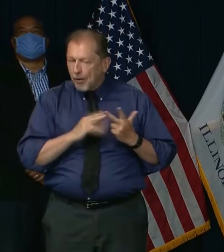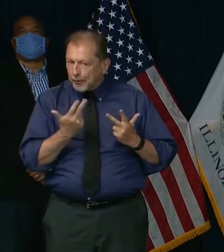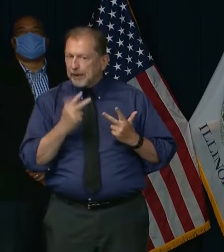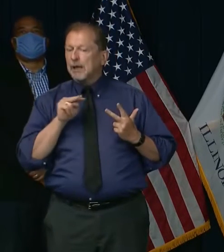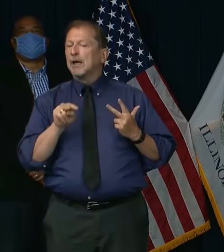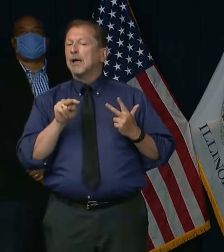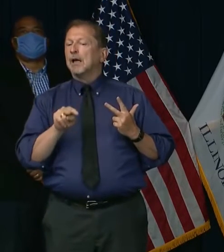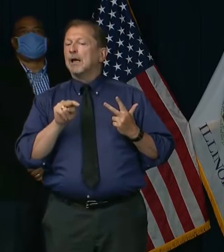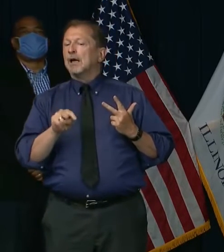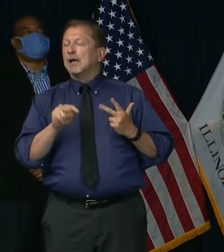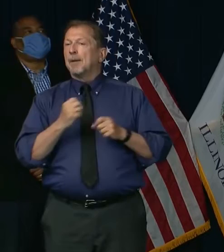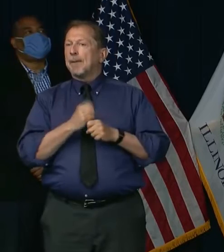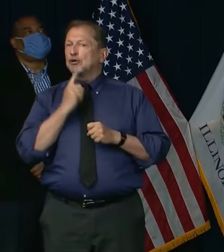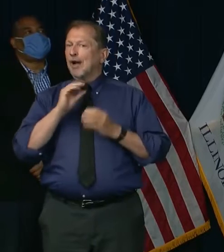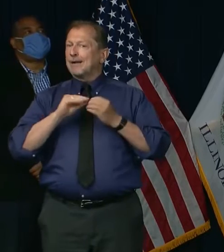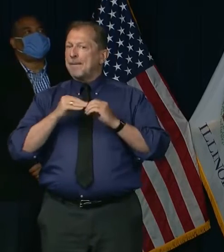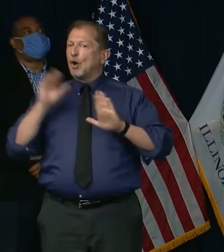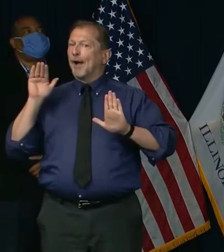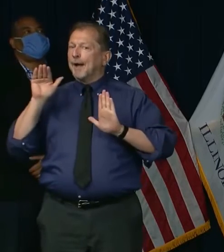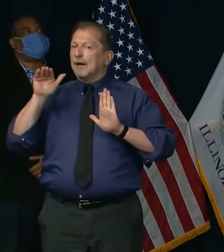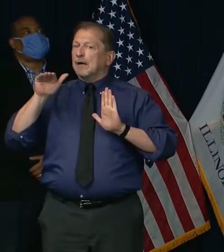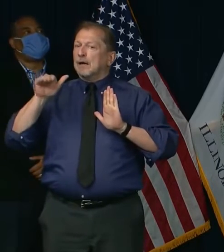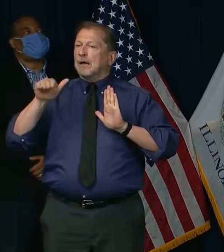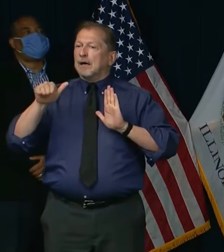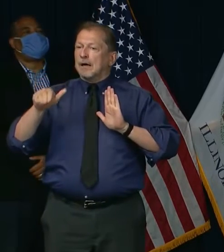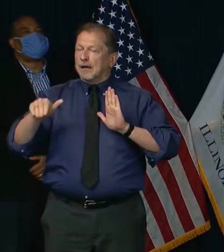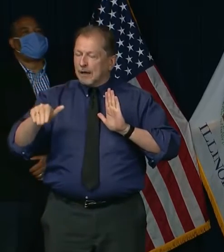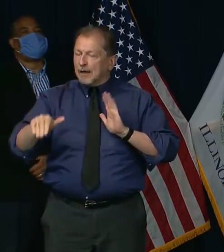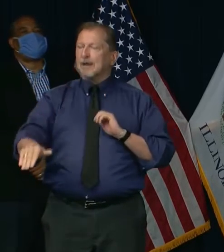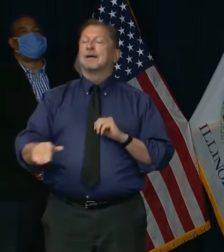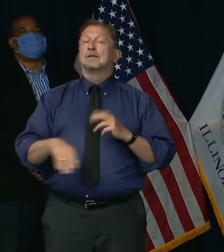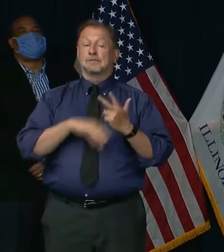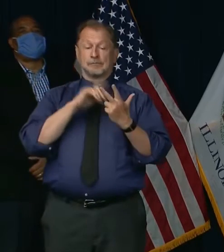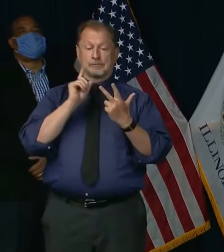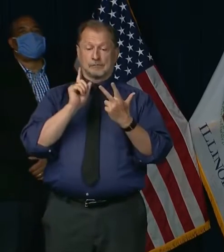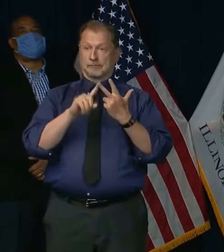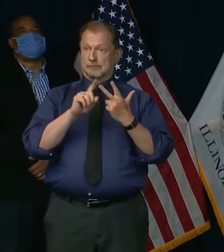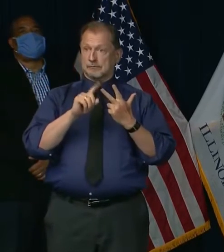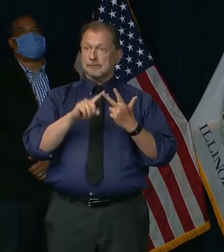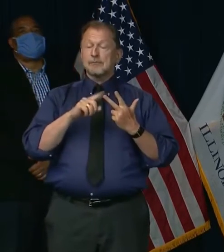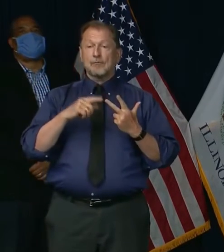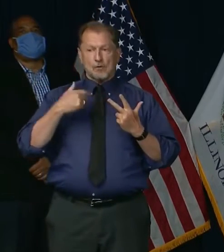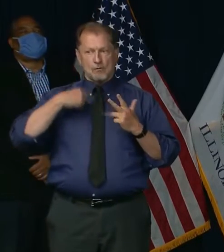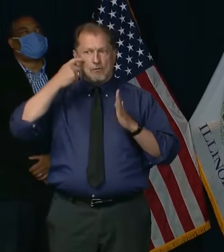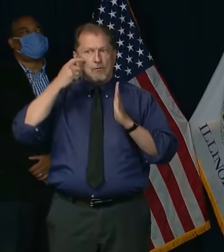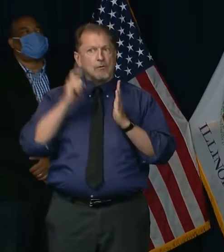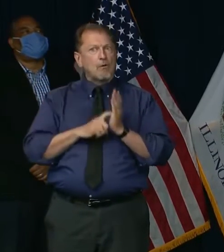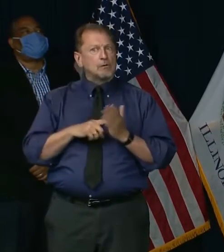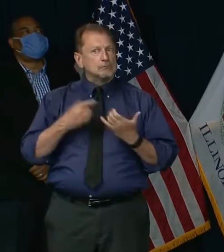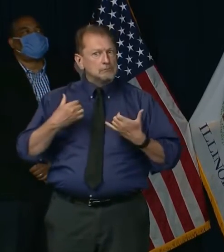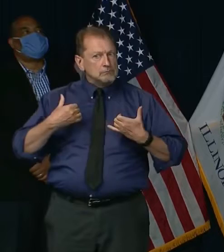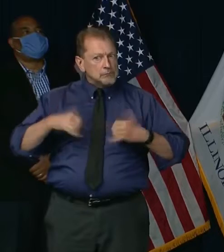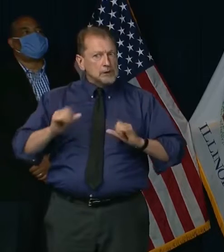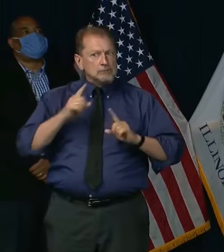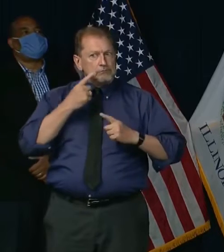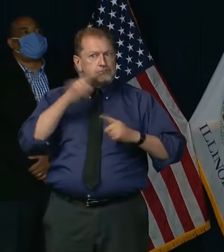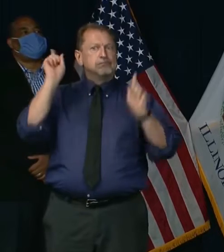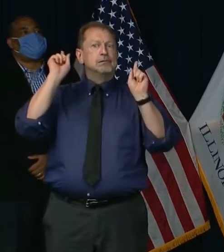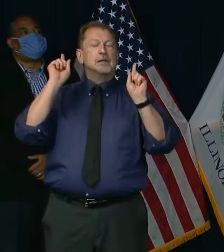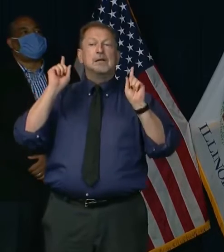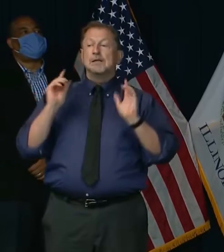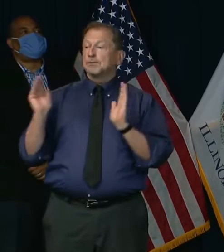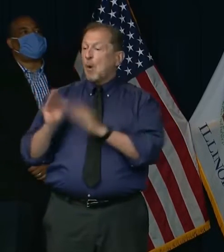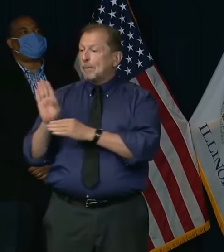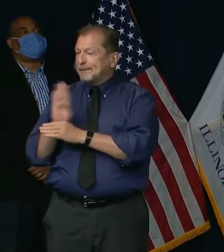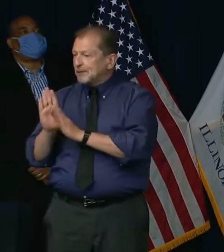in our numbers. That's what we did through phase three, and the positive trends have continued while thousands of our small